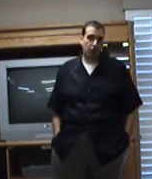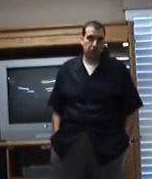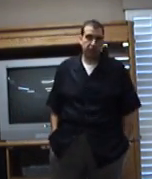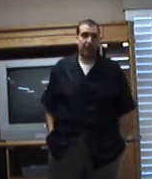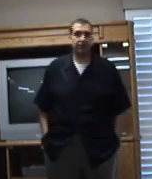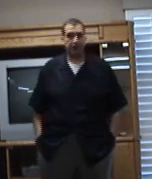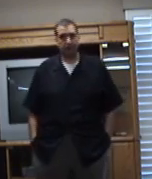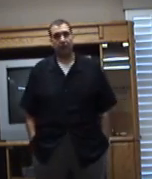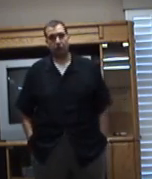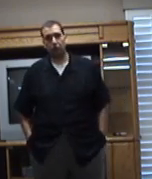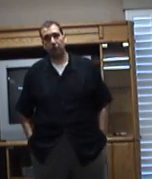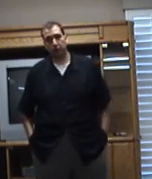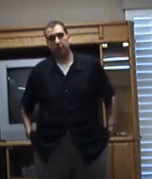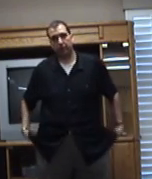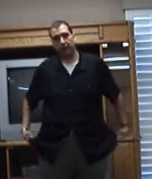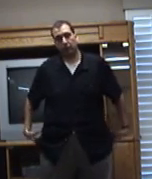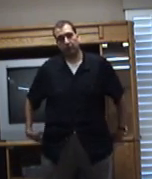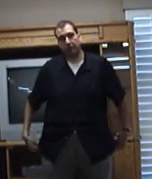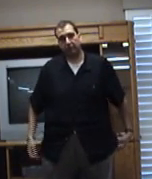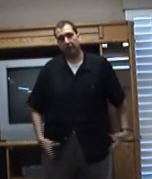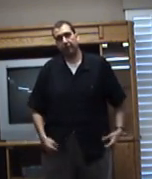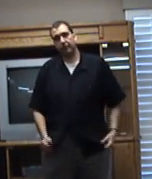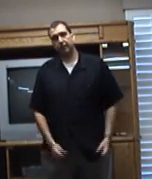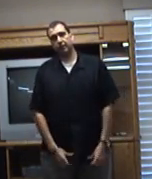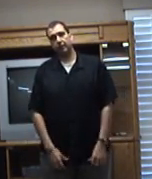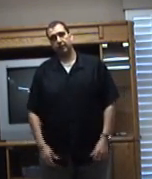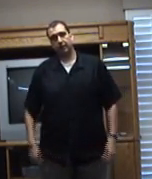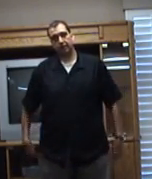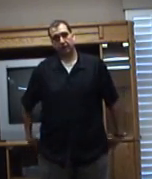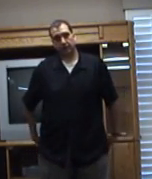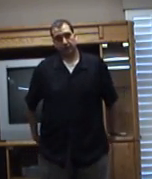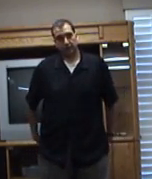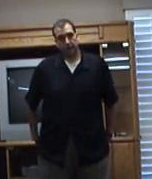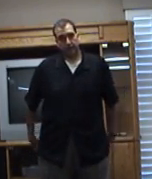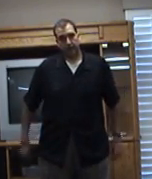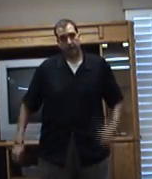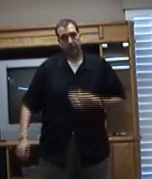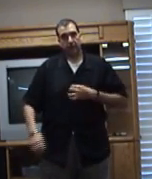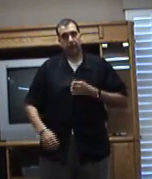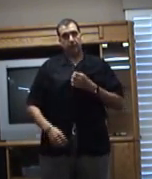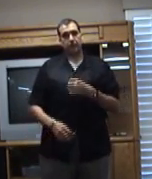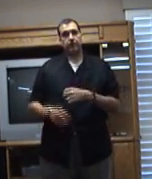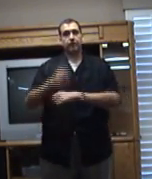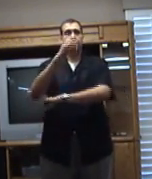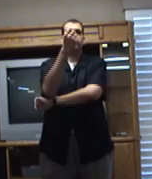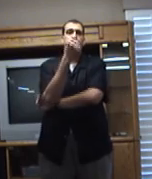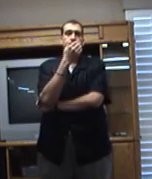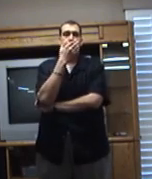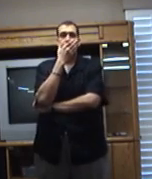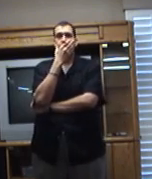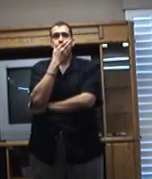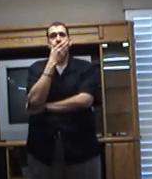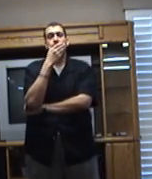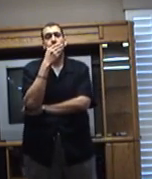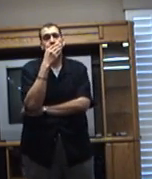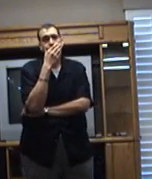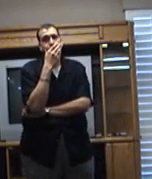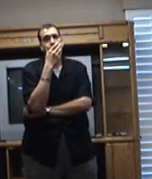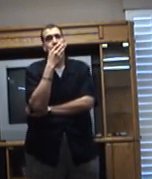Almost five now. Almost five years ago. And my favorite part of the story was after he had his mini gastric five fest, we took out the lap band, and